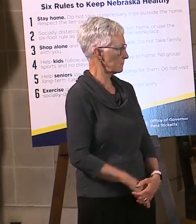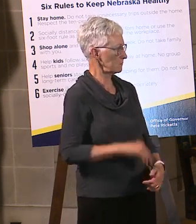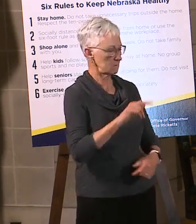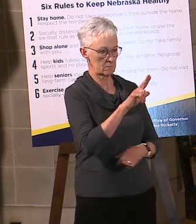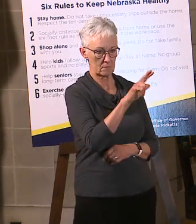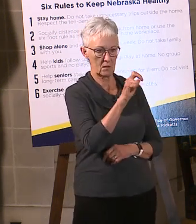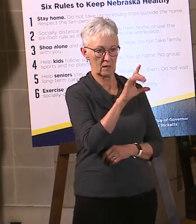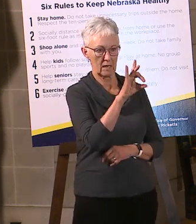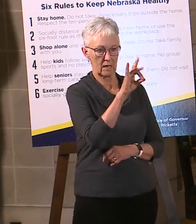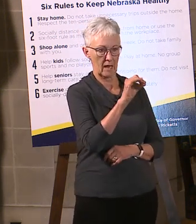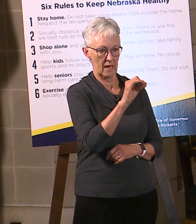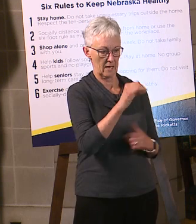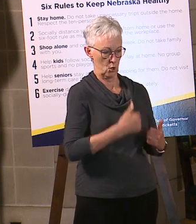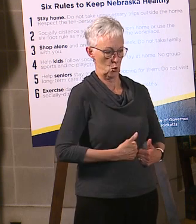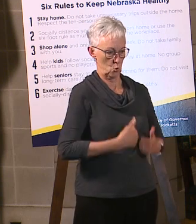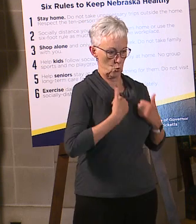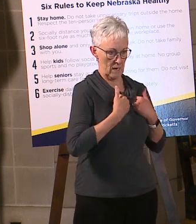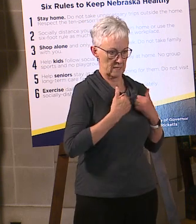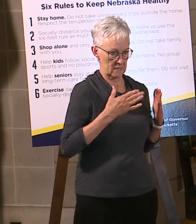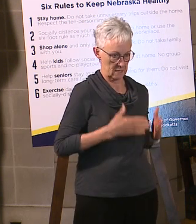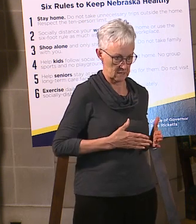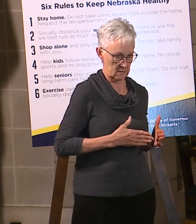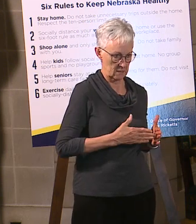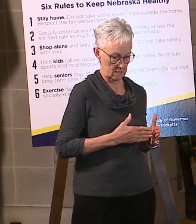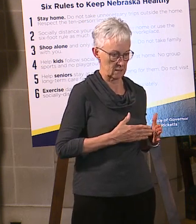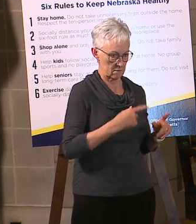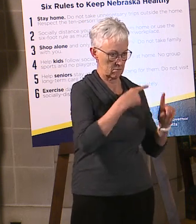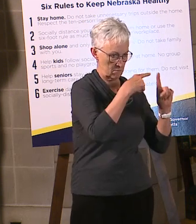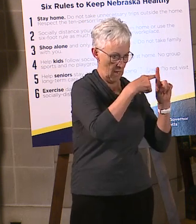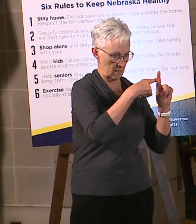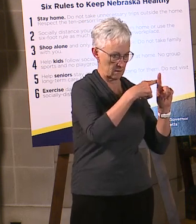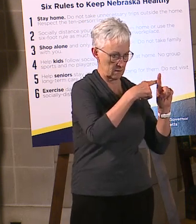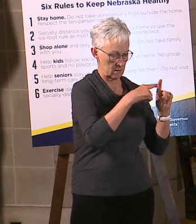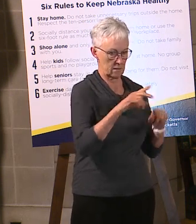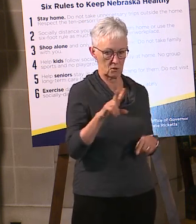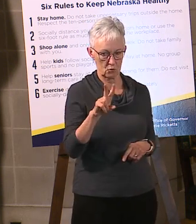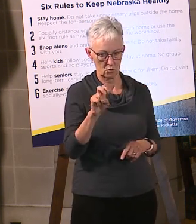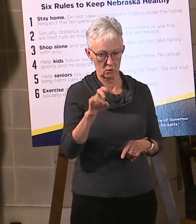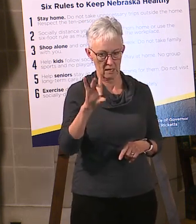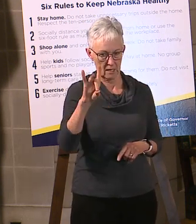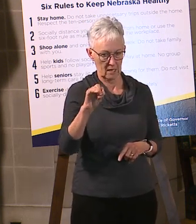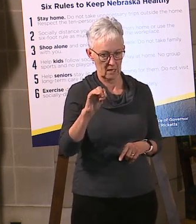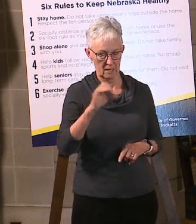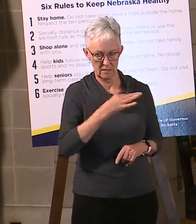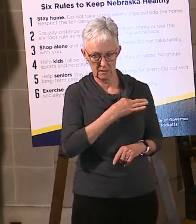380 residents have tested positive. 280 staff.